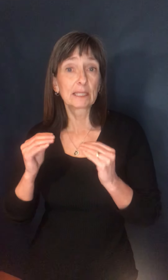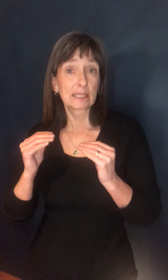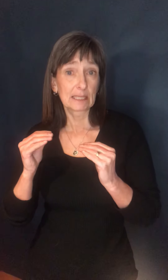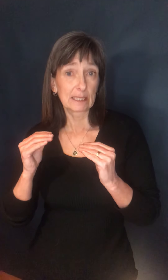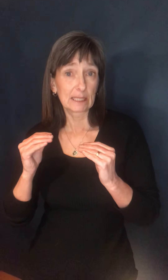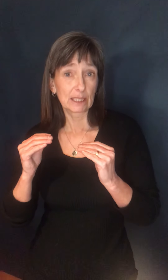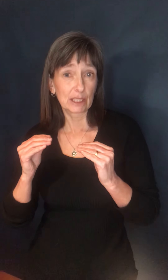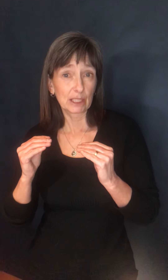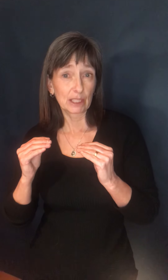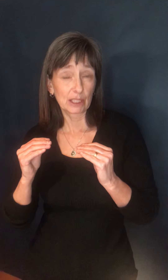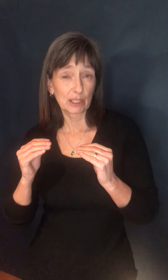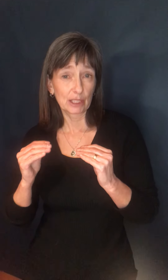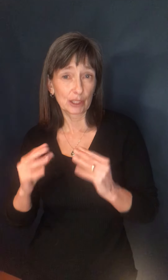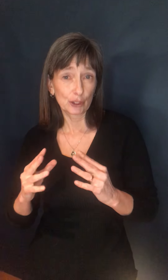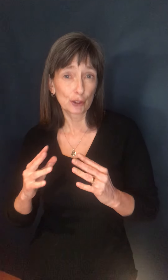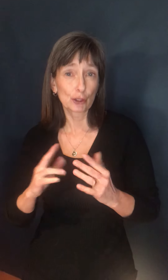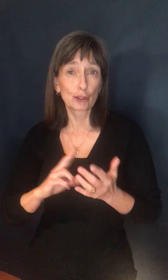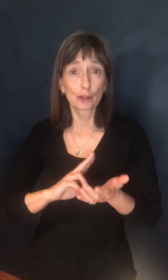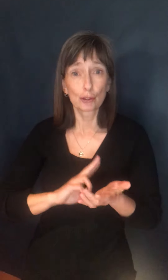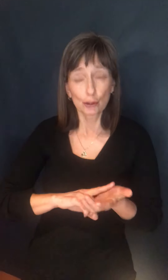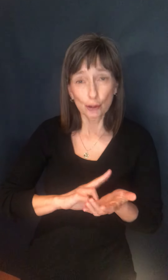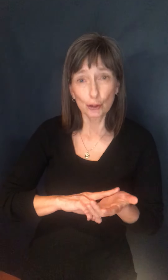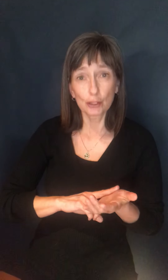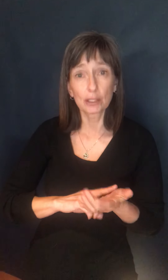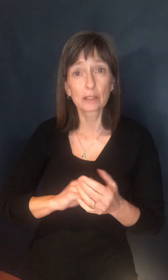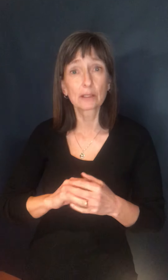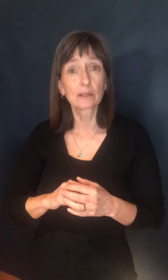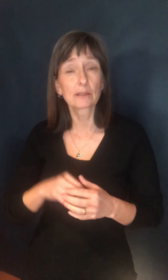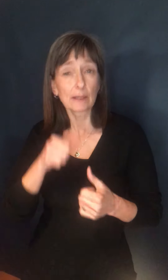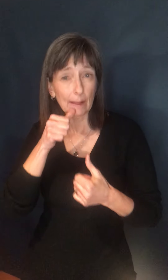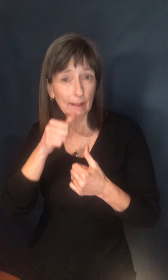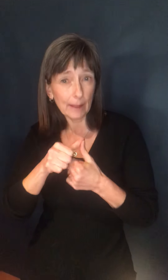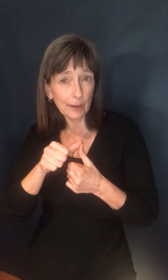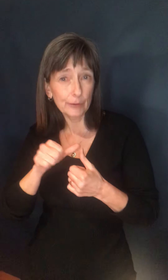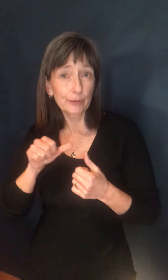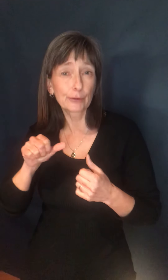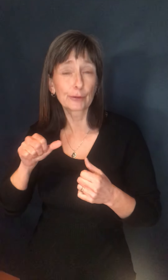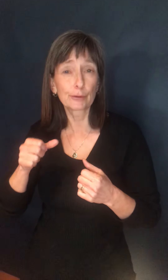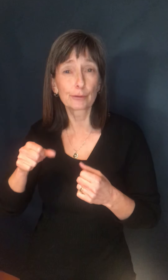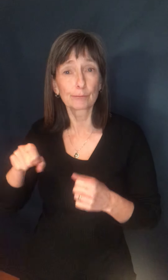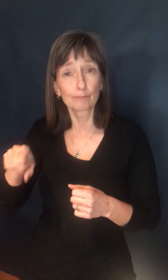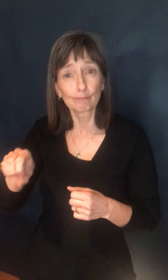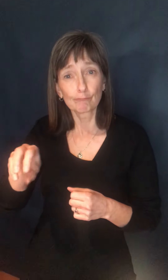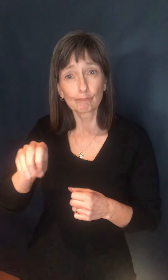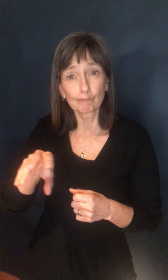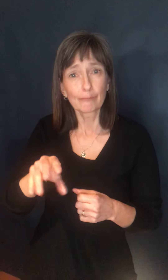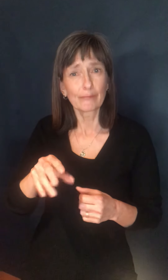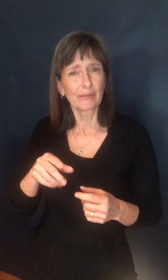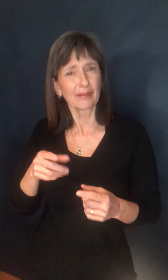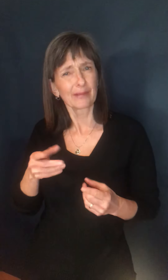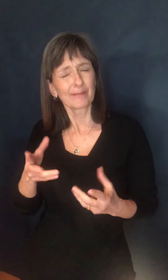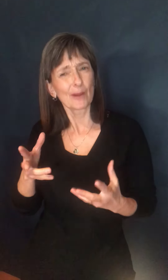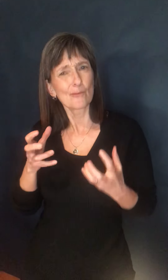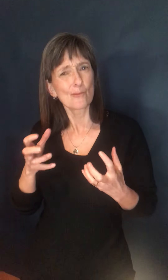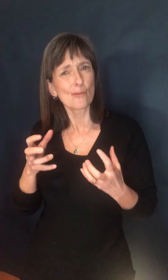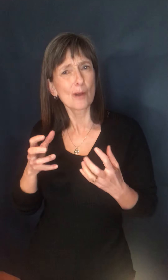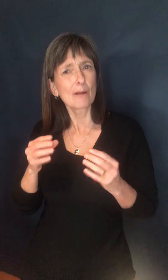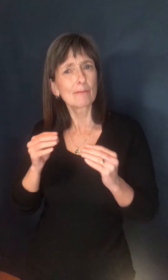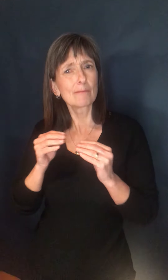unvaccinated nurses, couriers, there are countless groups who are looking for more transparency on the vaccine priority.